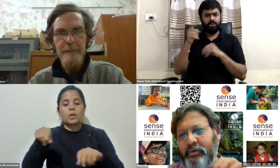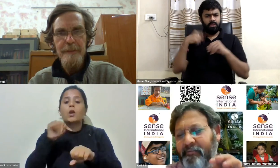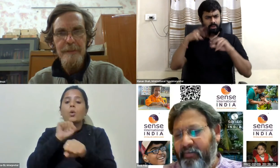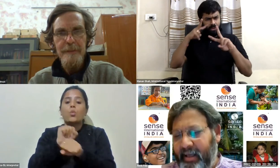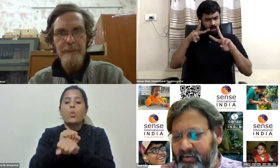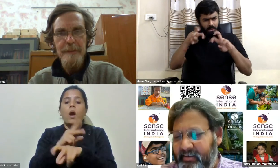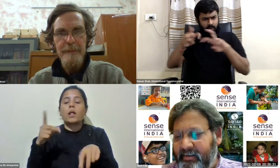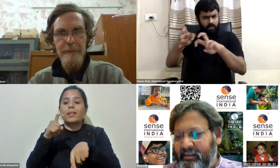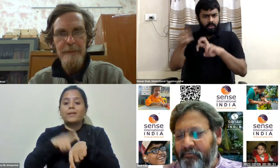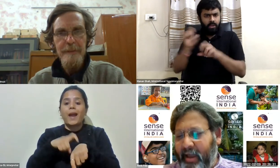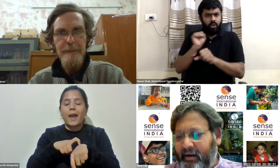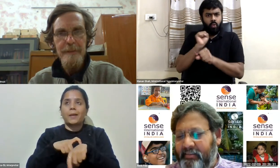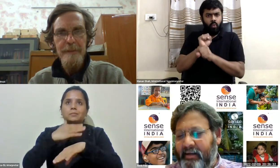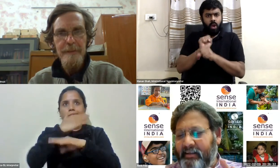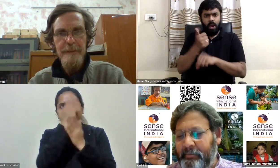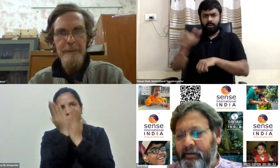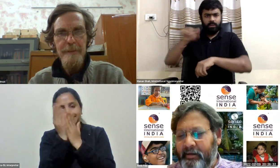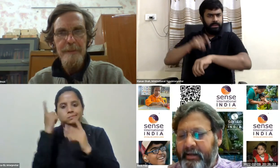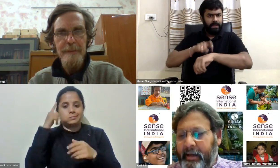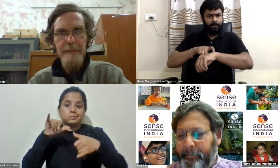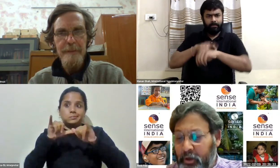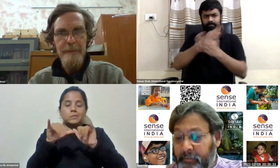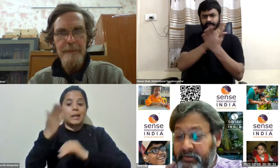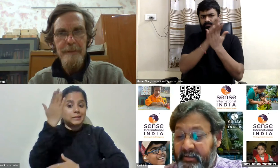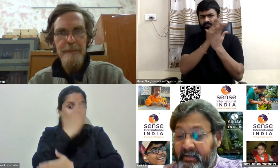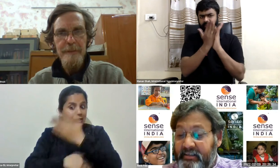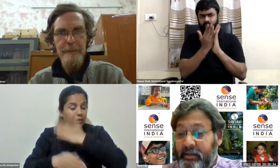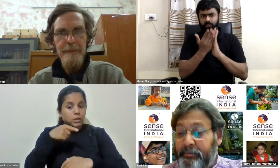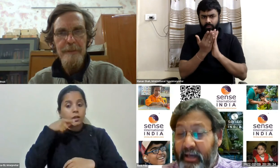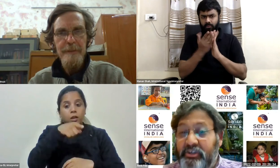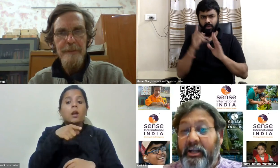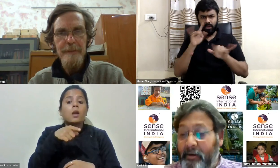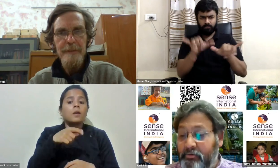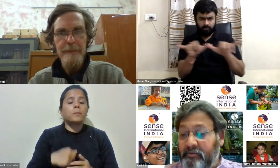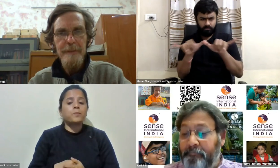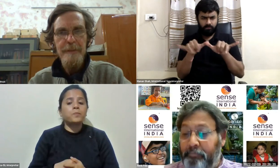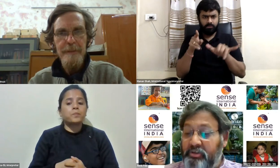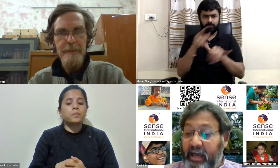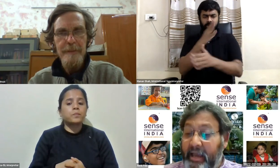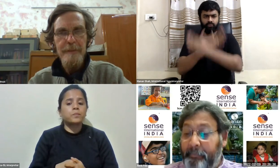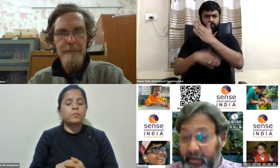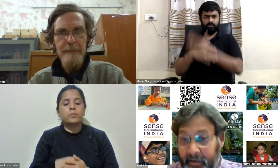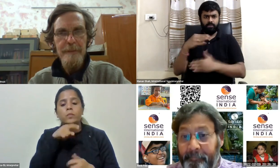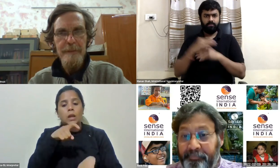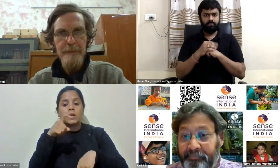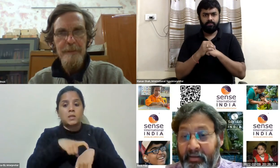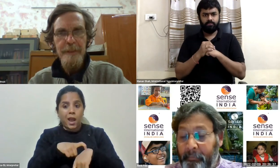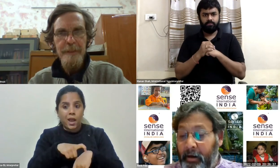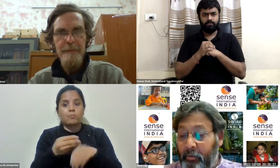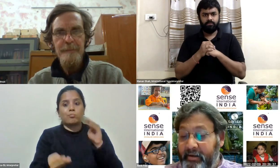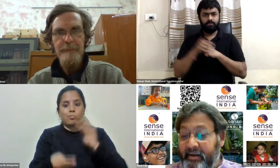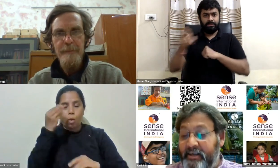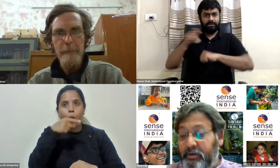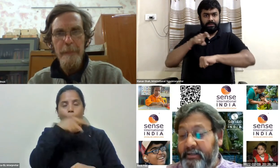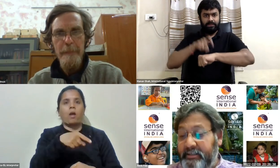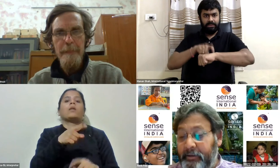adjusted to reflect the fact that disability absorbs substantial amounts of both time and money right